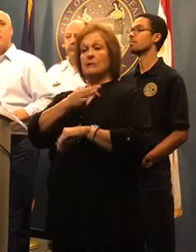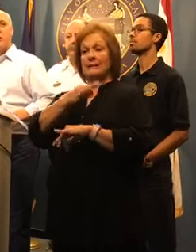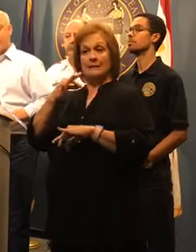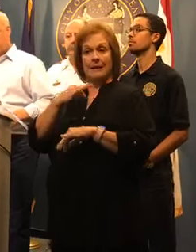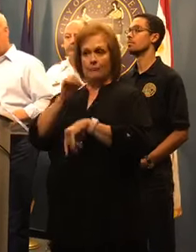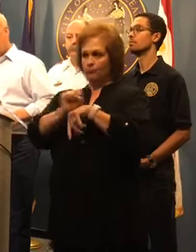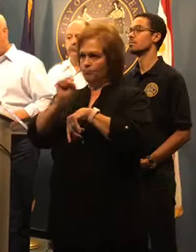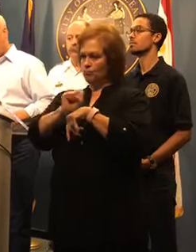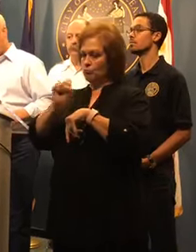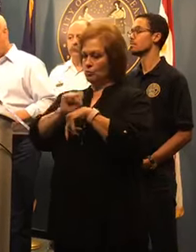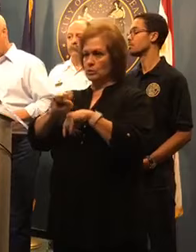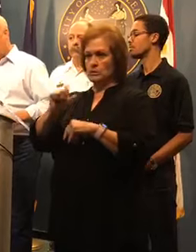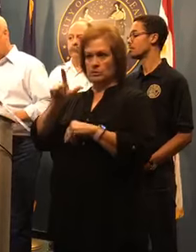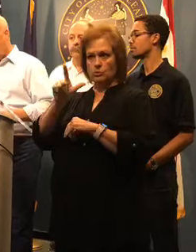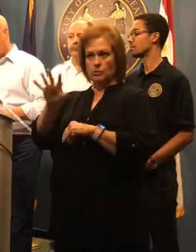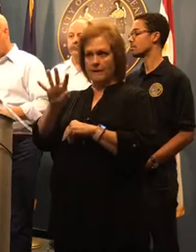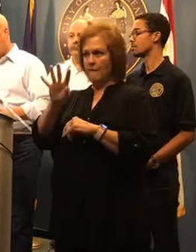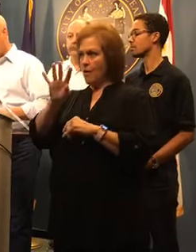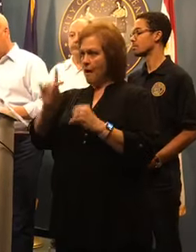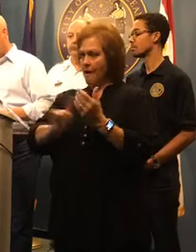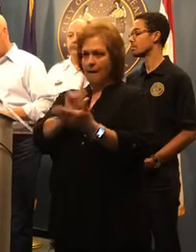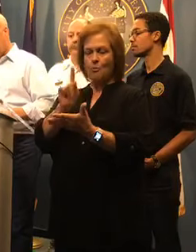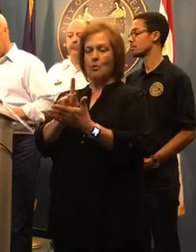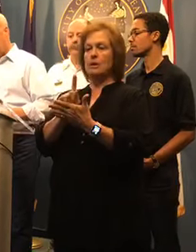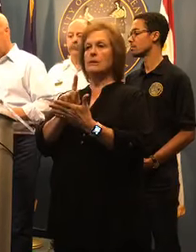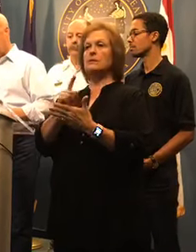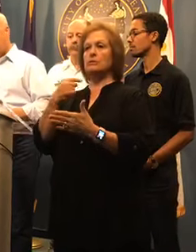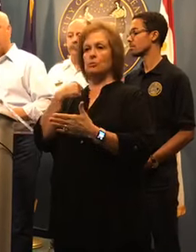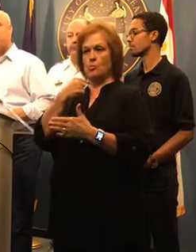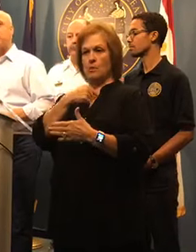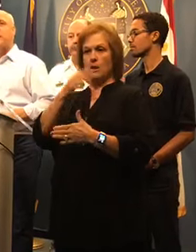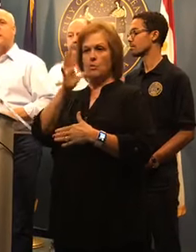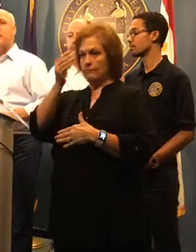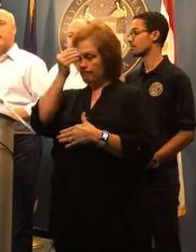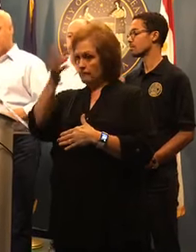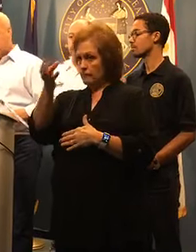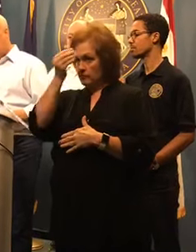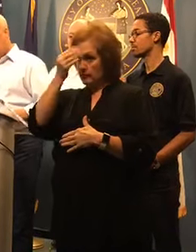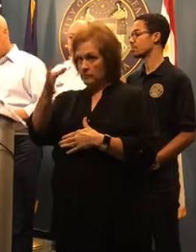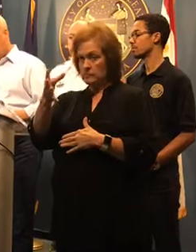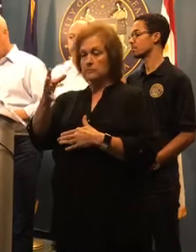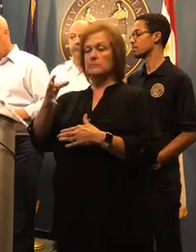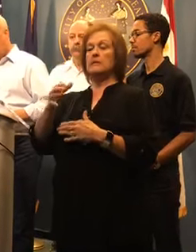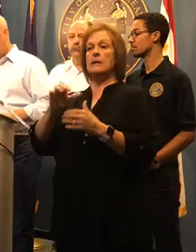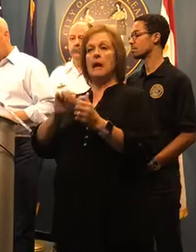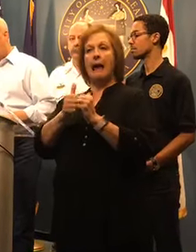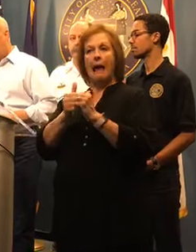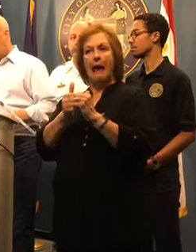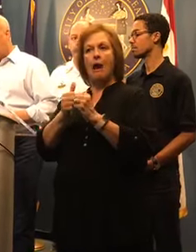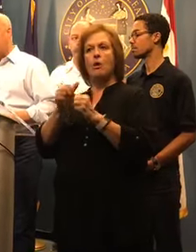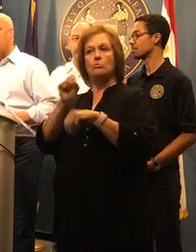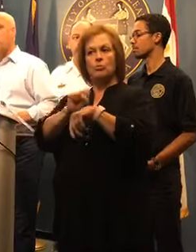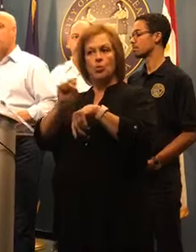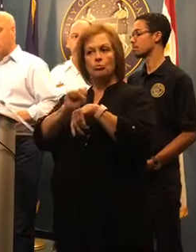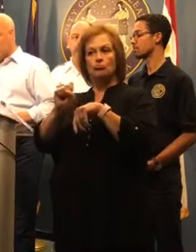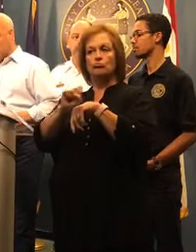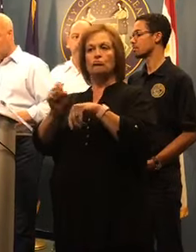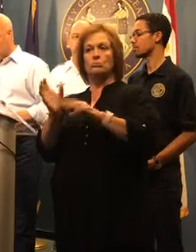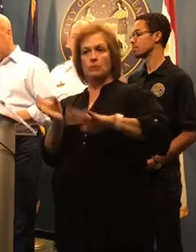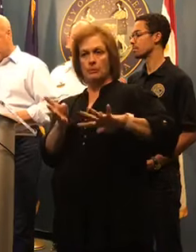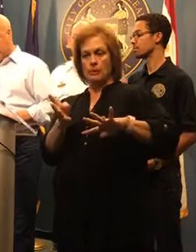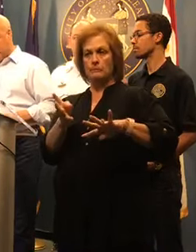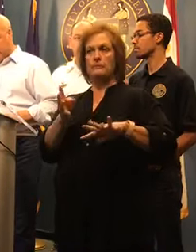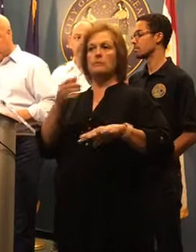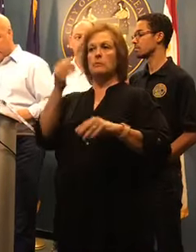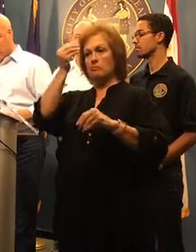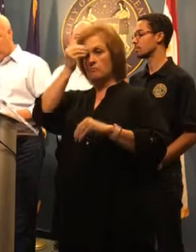on these emergency repairs. We will post a status of the individual pumps and a schedule for the repairs at the Surgeon Water Board